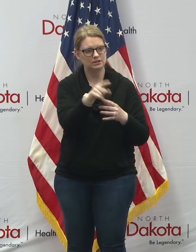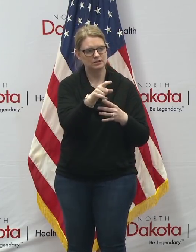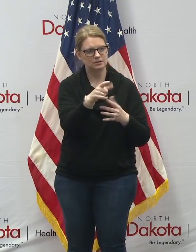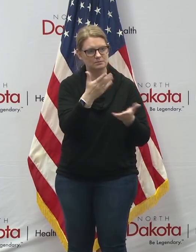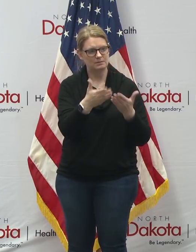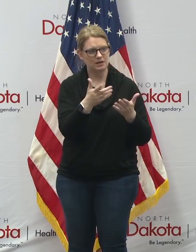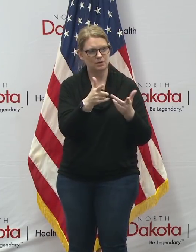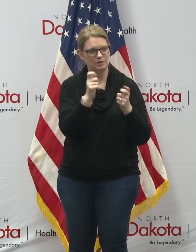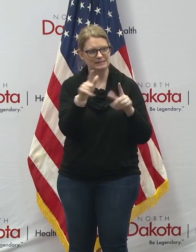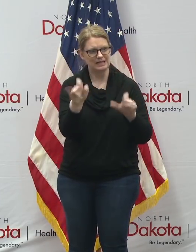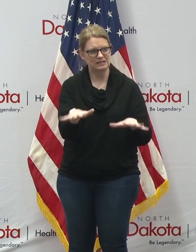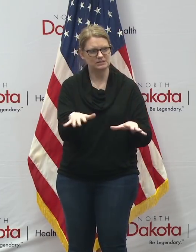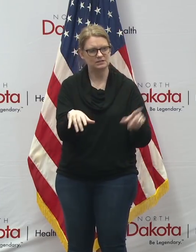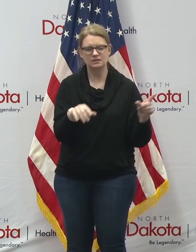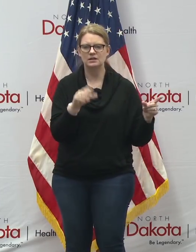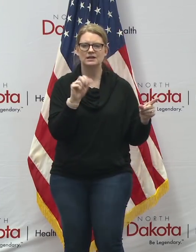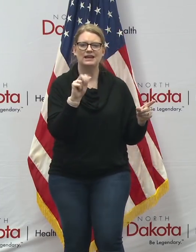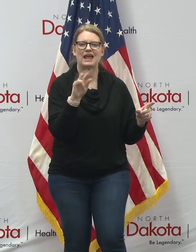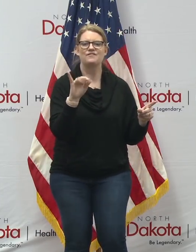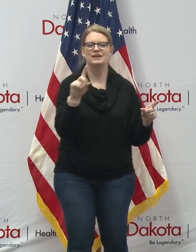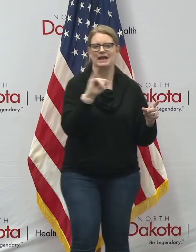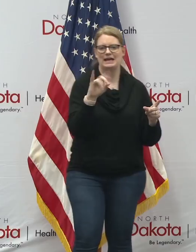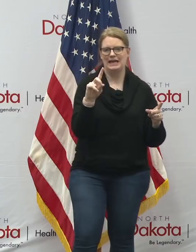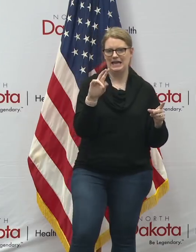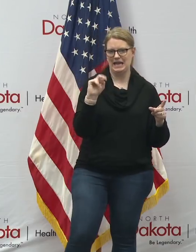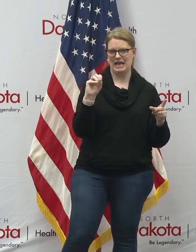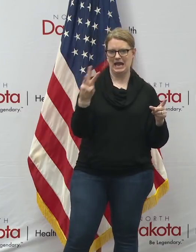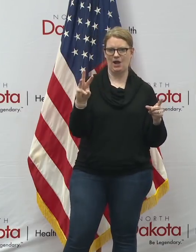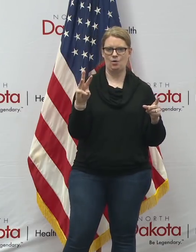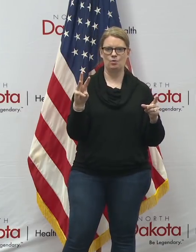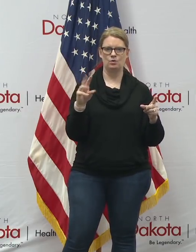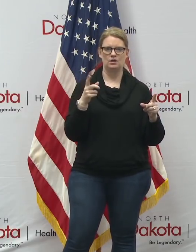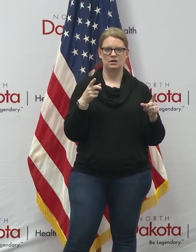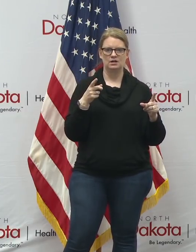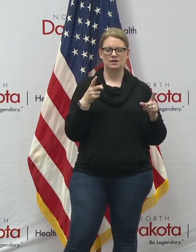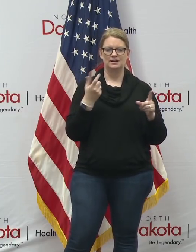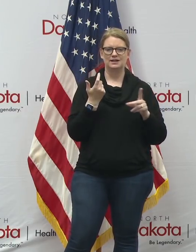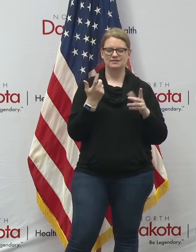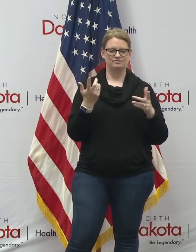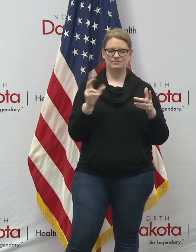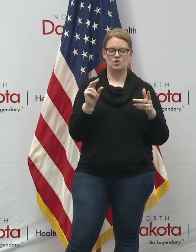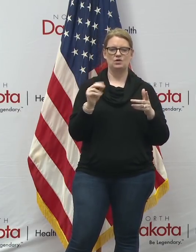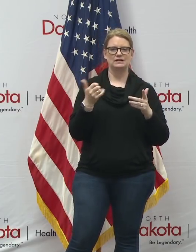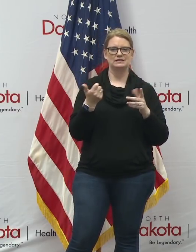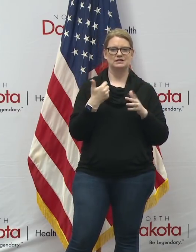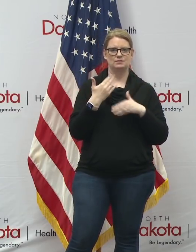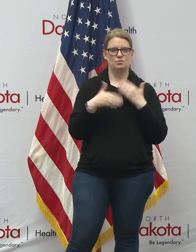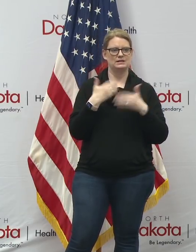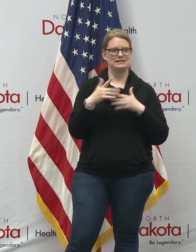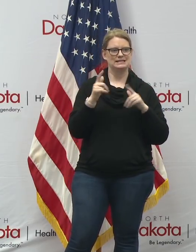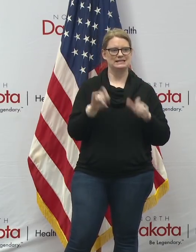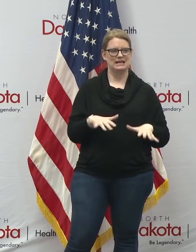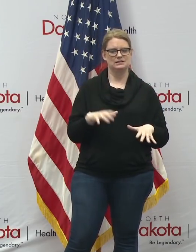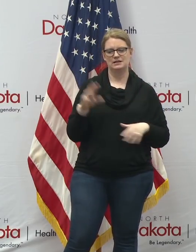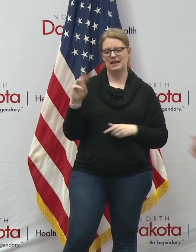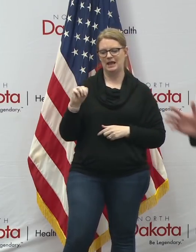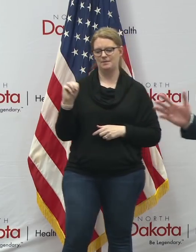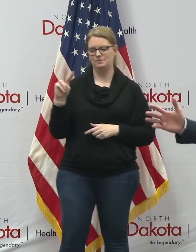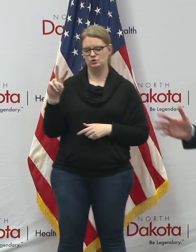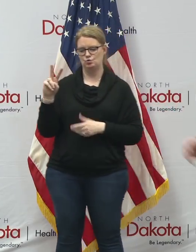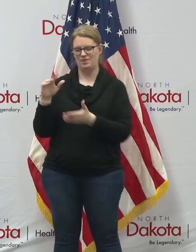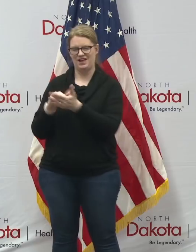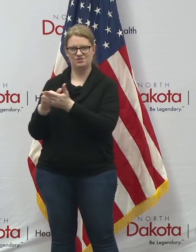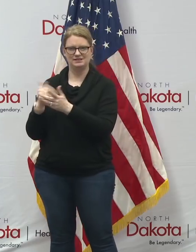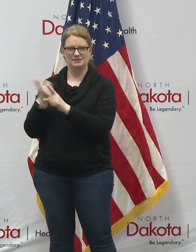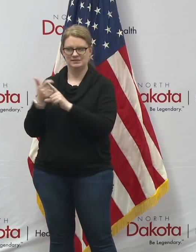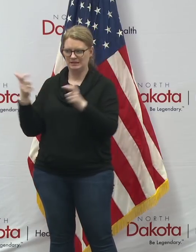quick turnaround test no the abbott id now is the the ones that can process a test in under 15 minutes the m2000s are